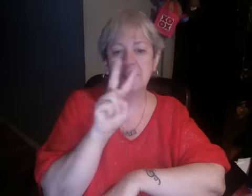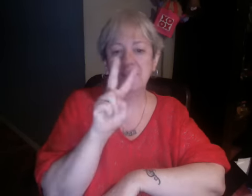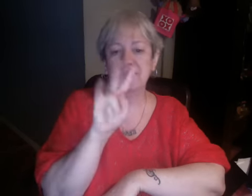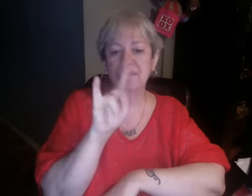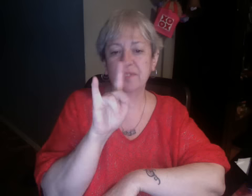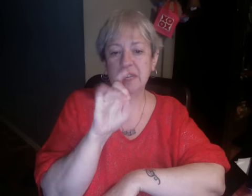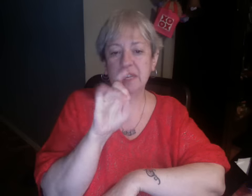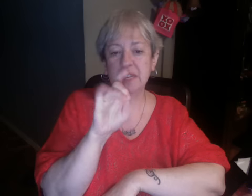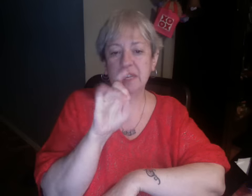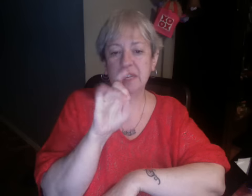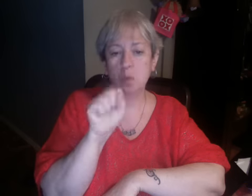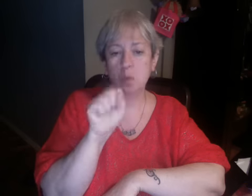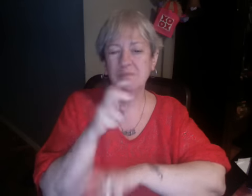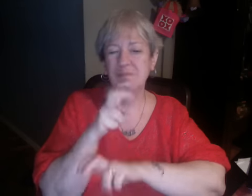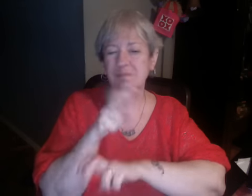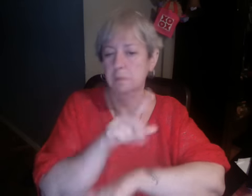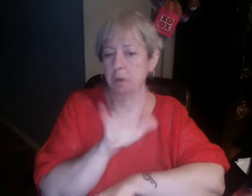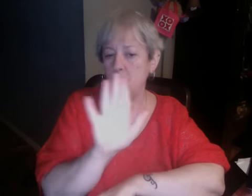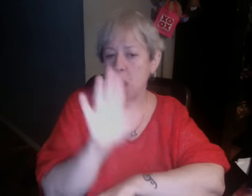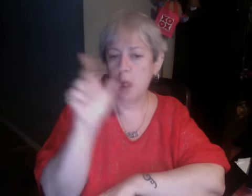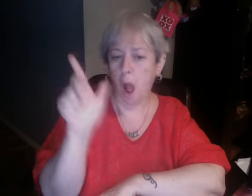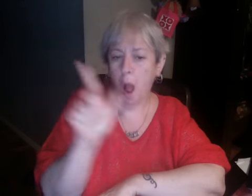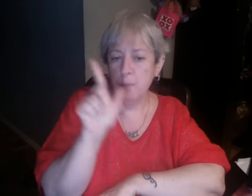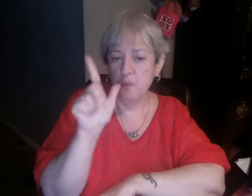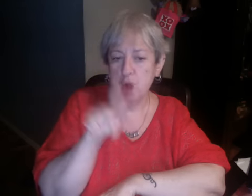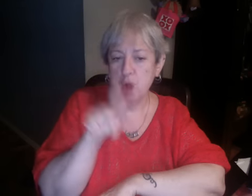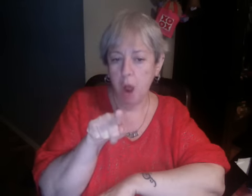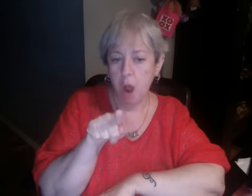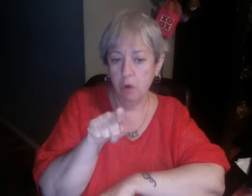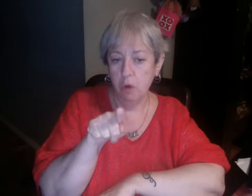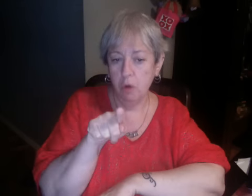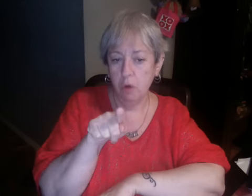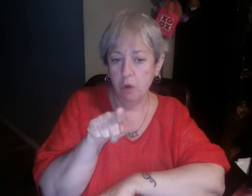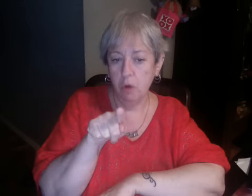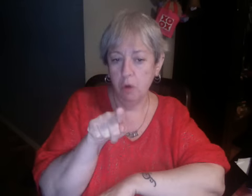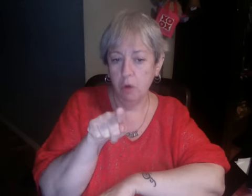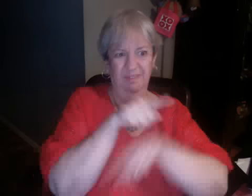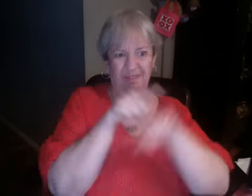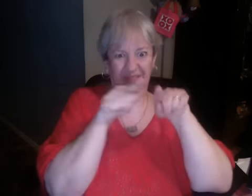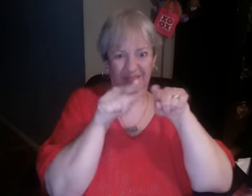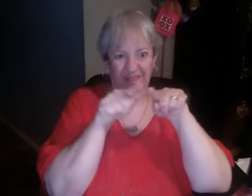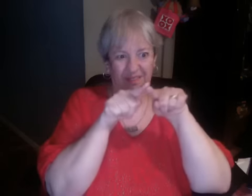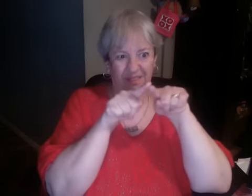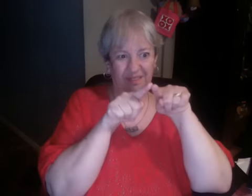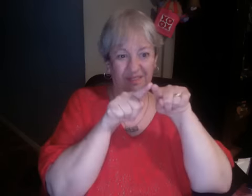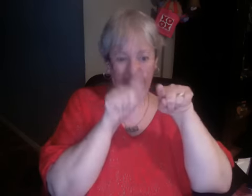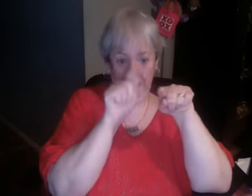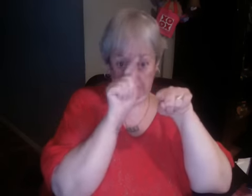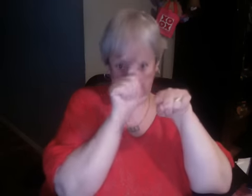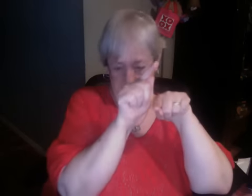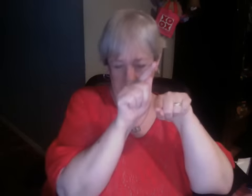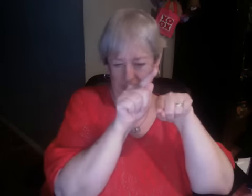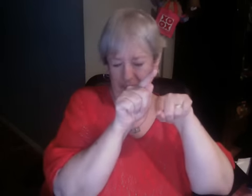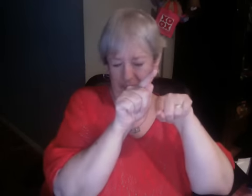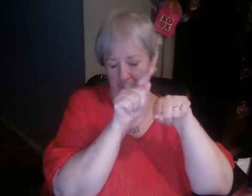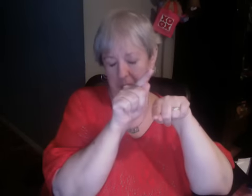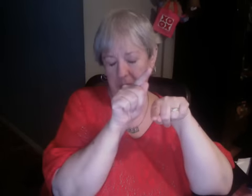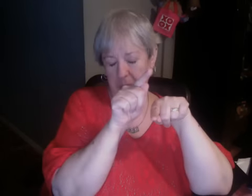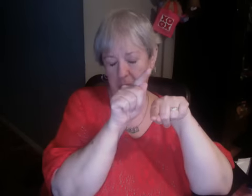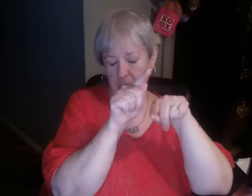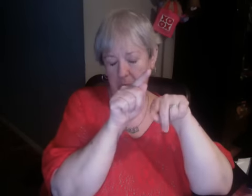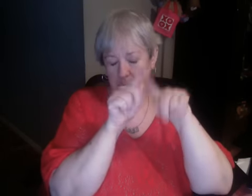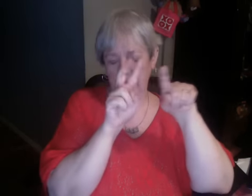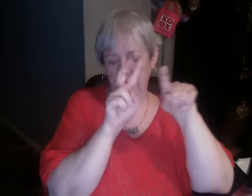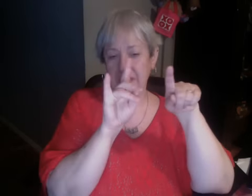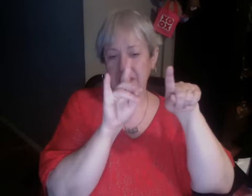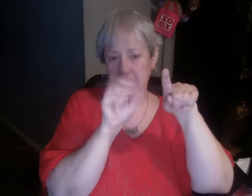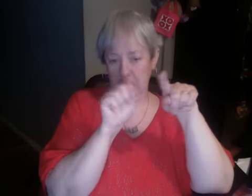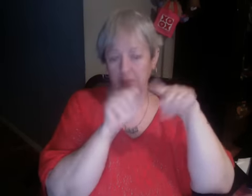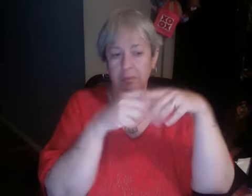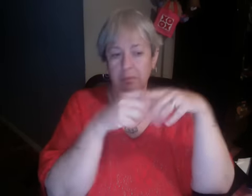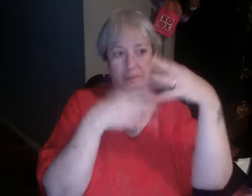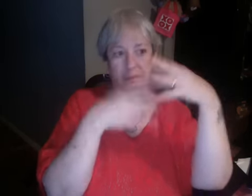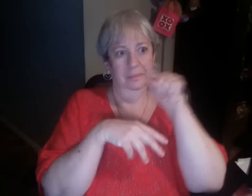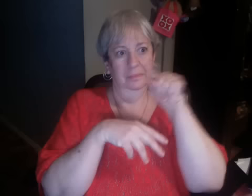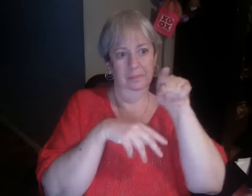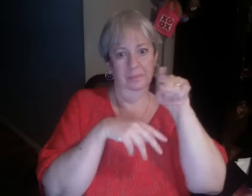another. But none of those were. Started getting high. Wandering off for weeks. Mr. Golly V